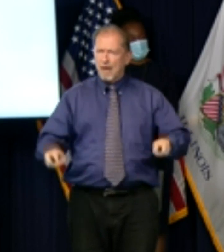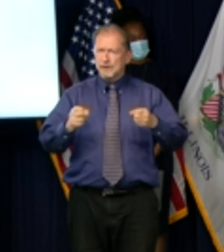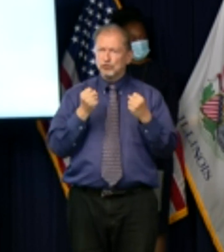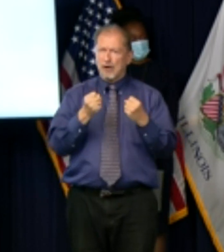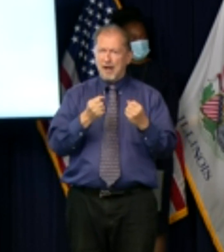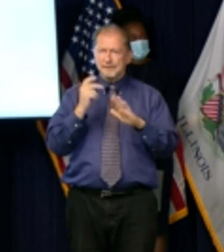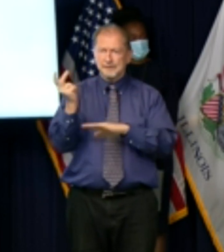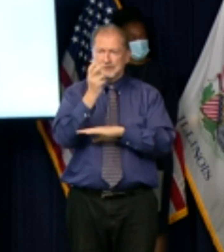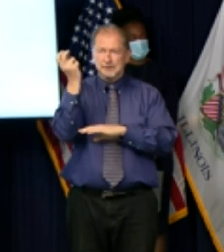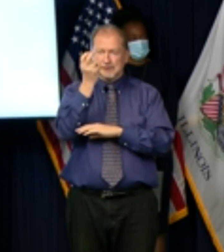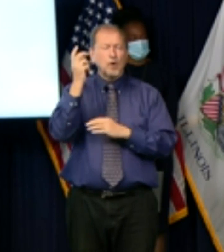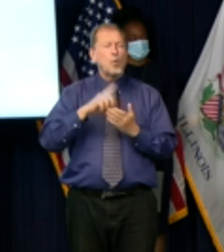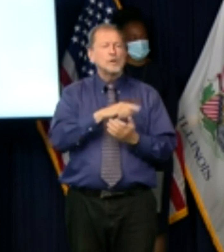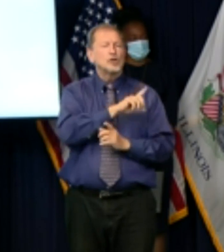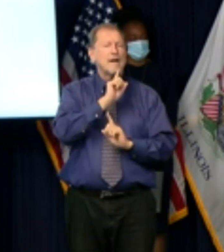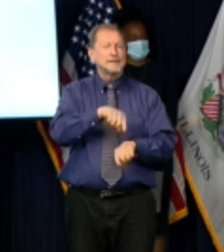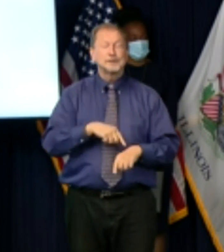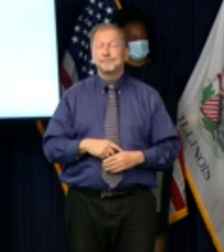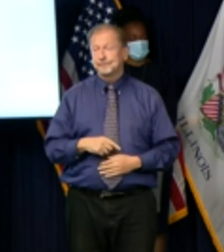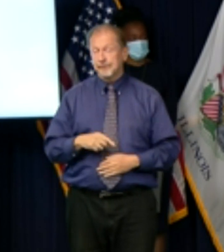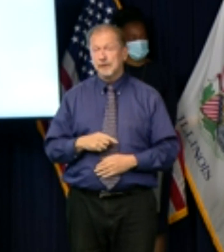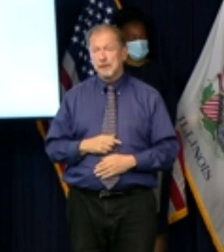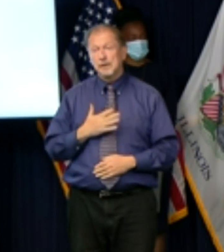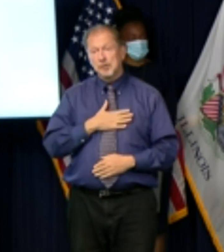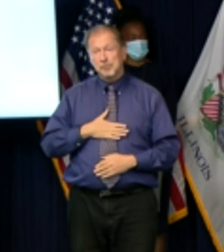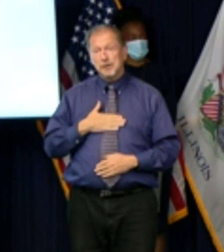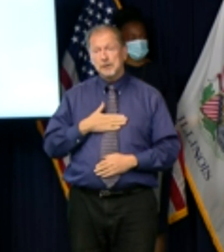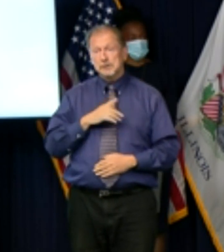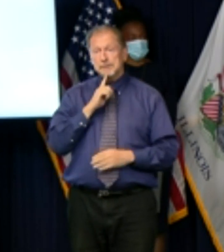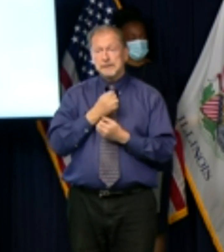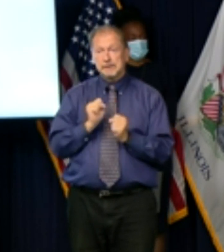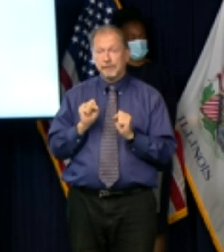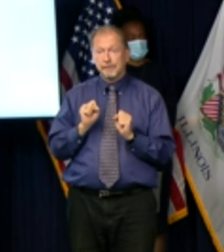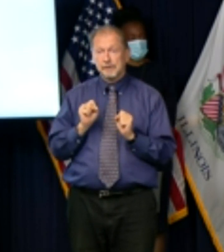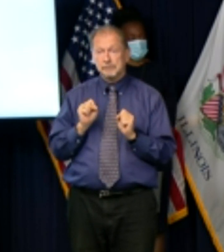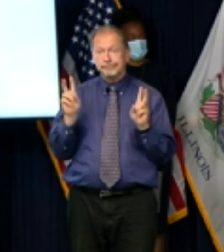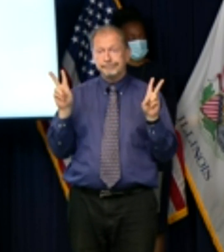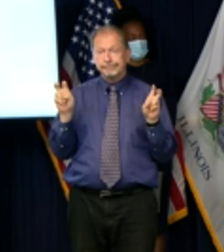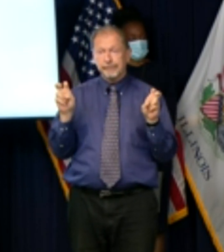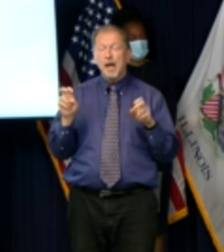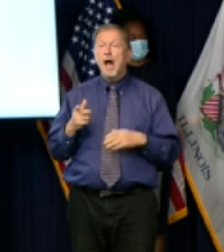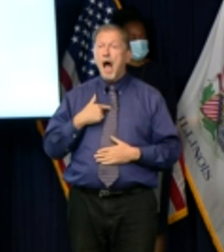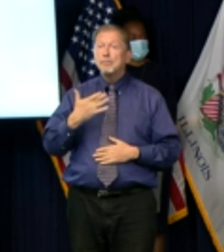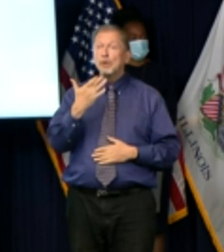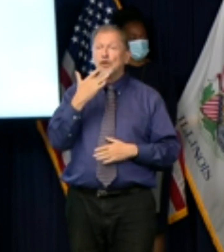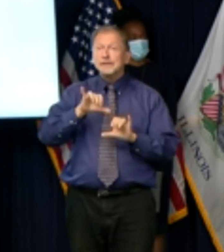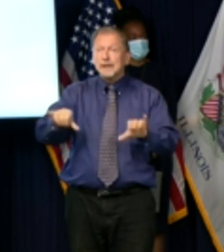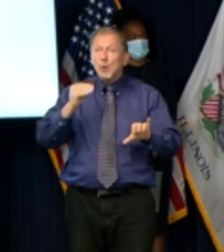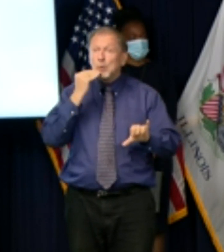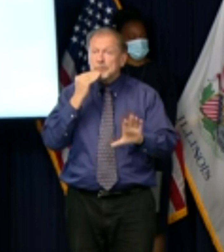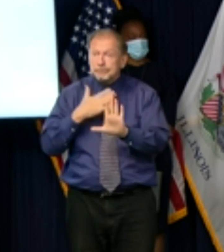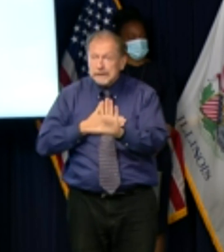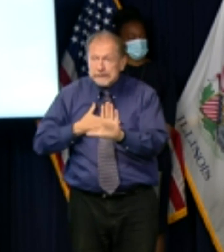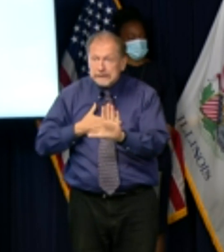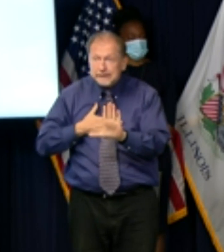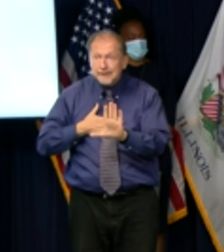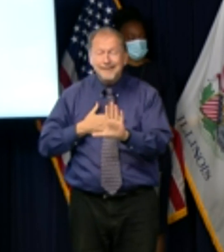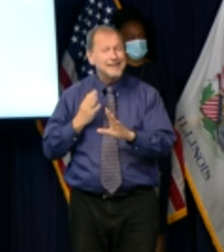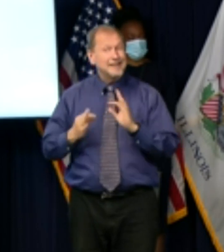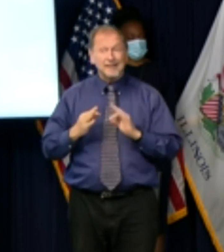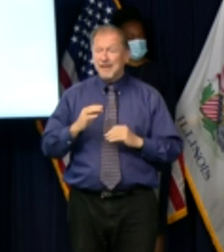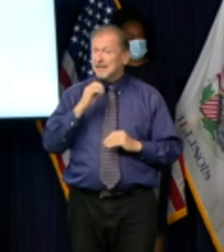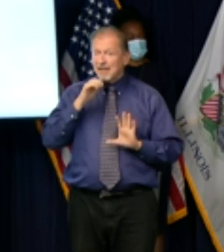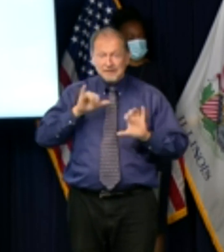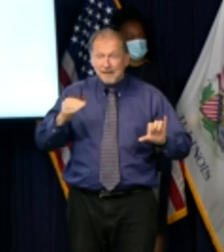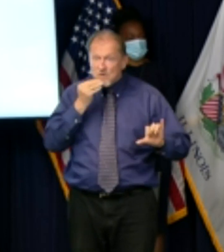be safe i mean i i look i would rather you stayed home we all would rather that you stayed home the people who are planning to hit the